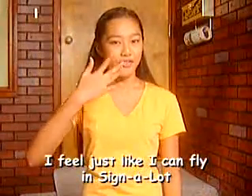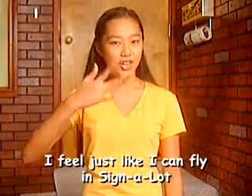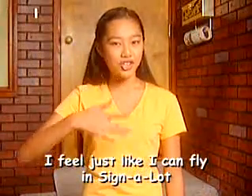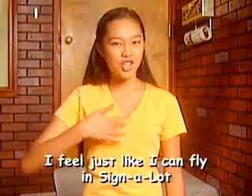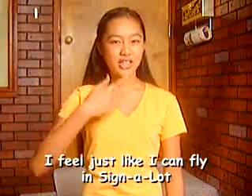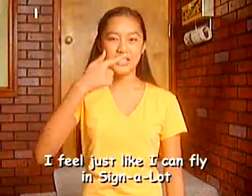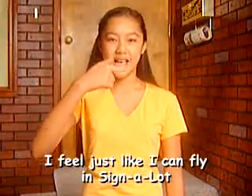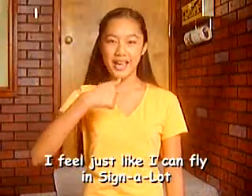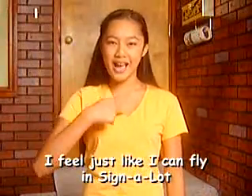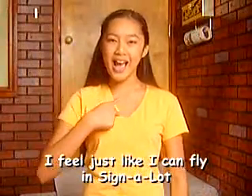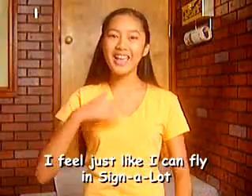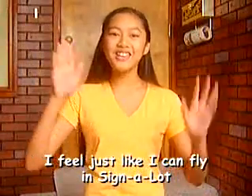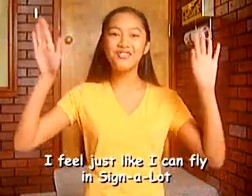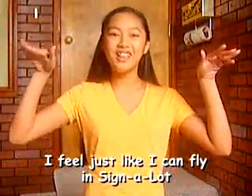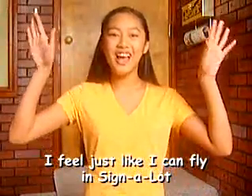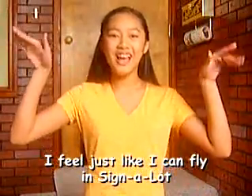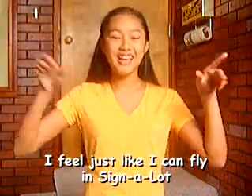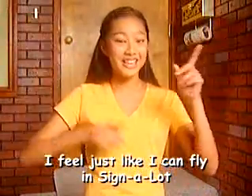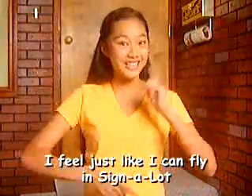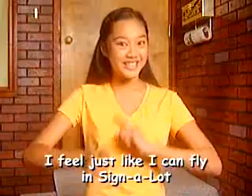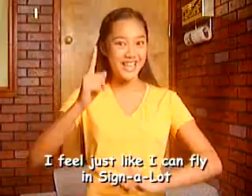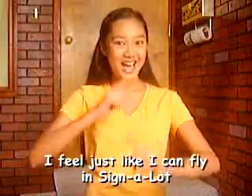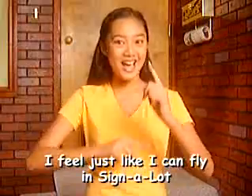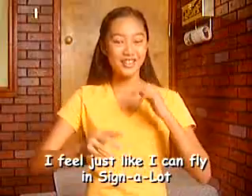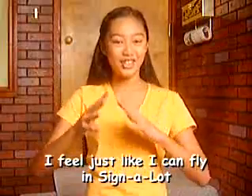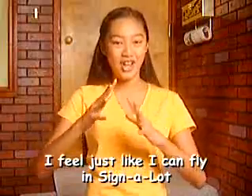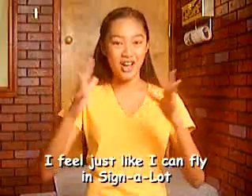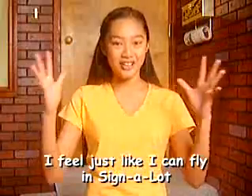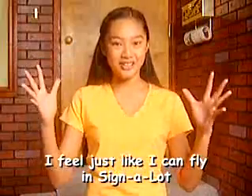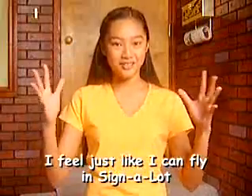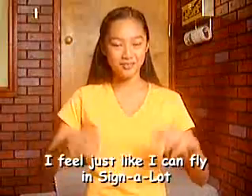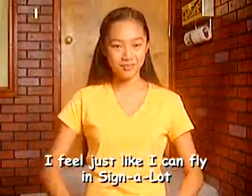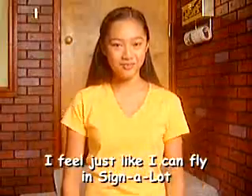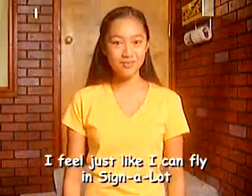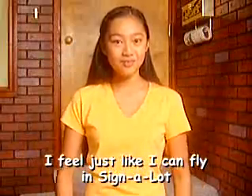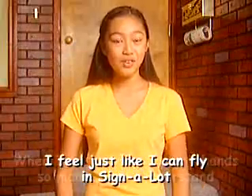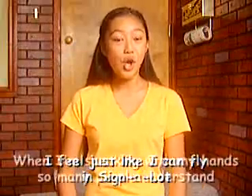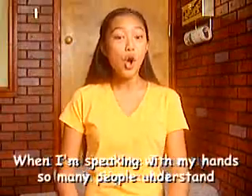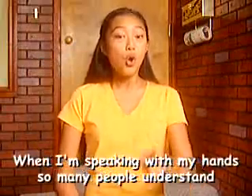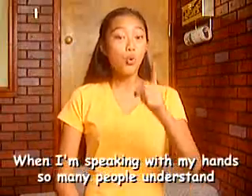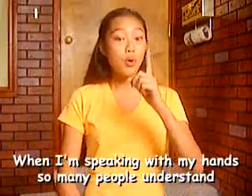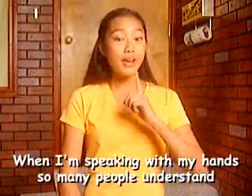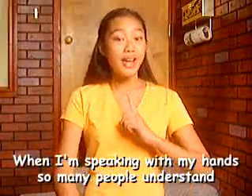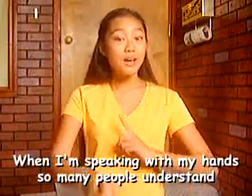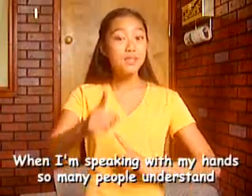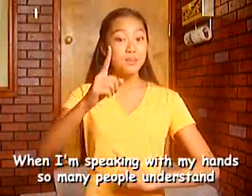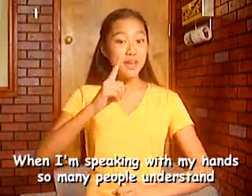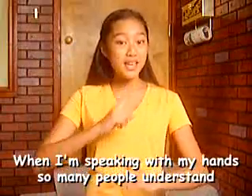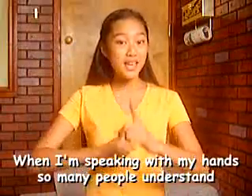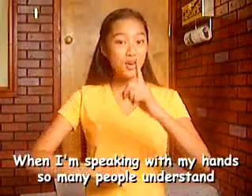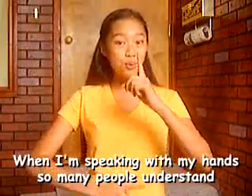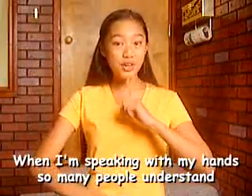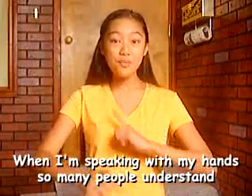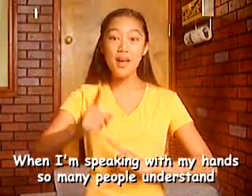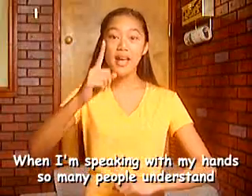feel just like I can fly in Sign-A-Lot. When I'm speaking with my